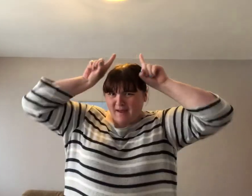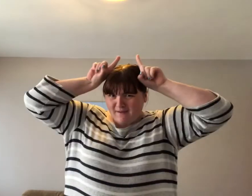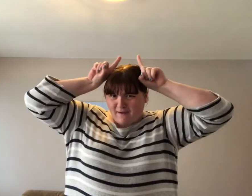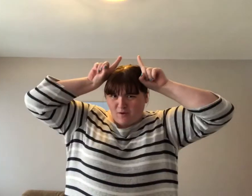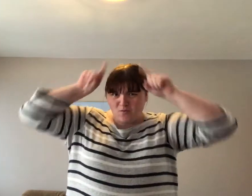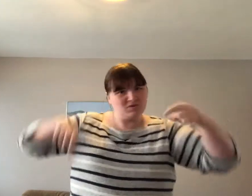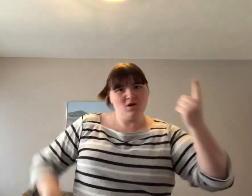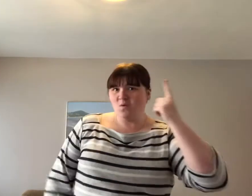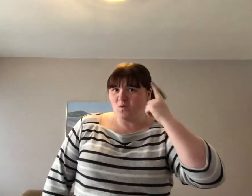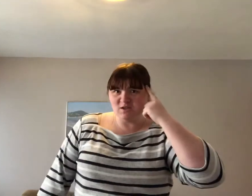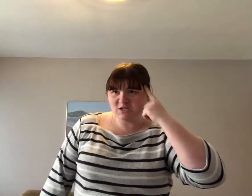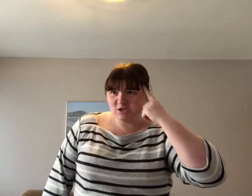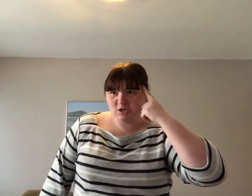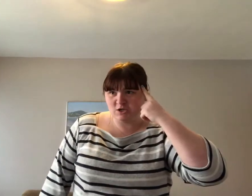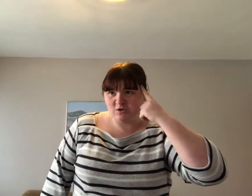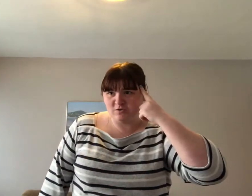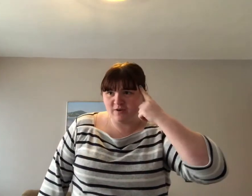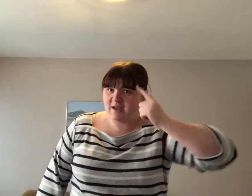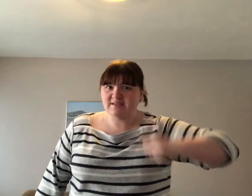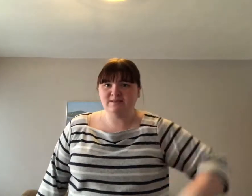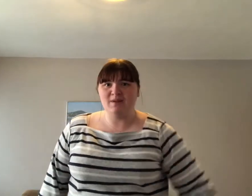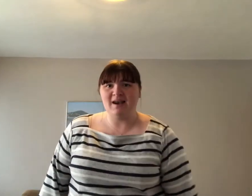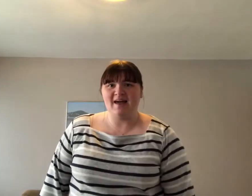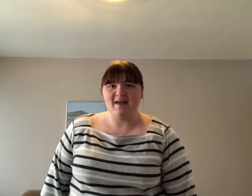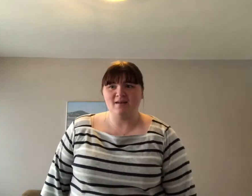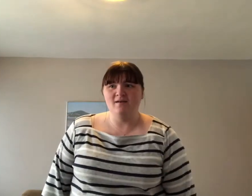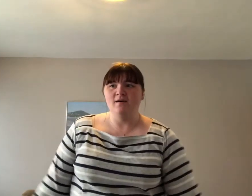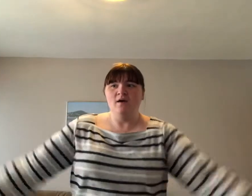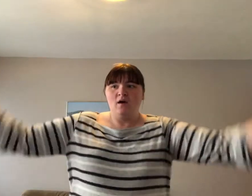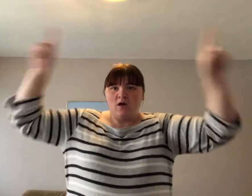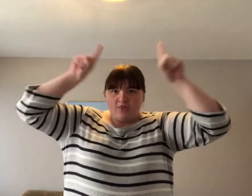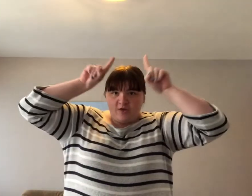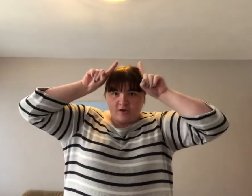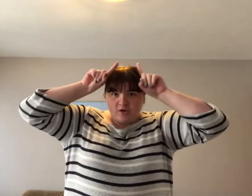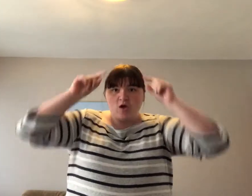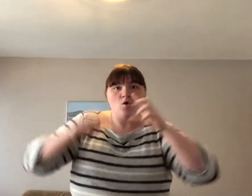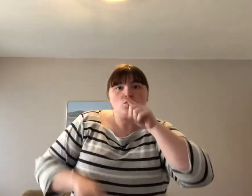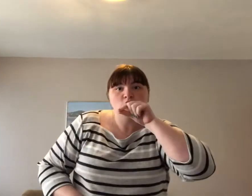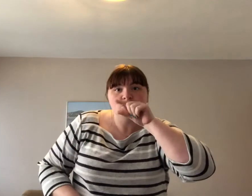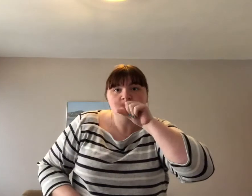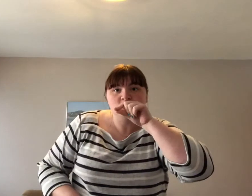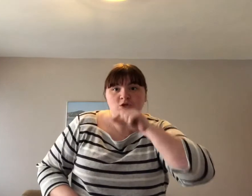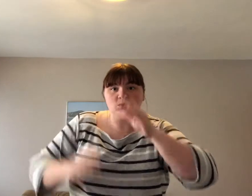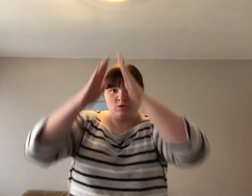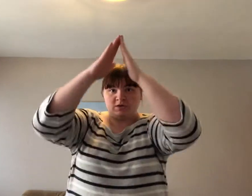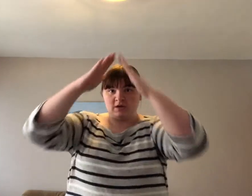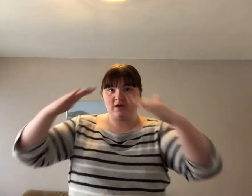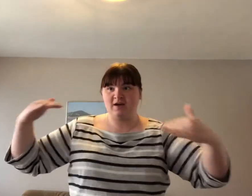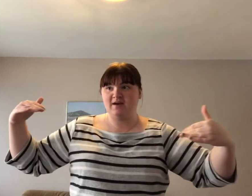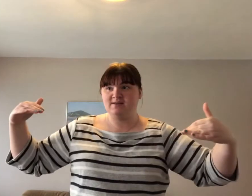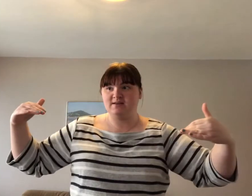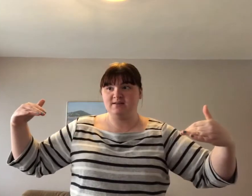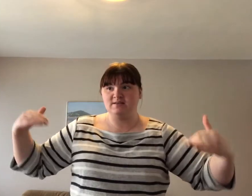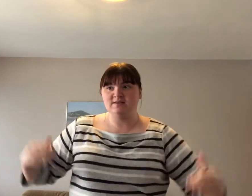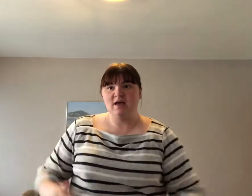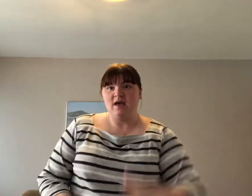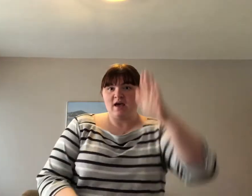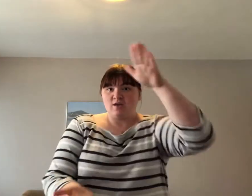goat, what a curious plan. The goat chewed the curtains and